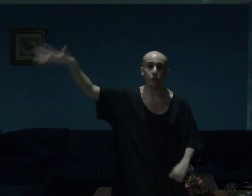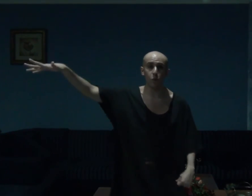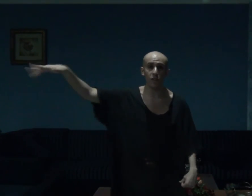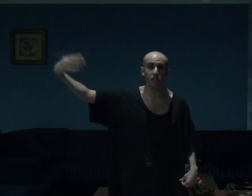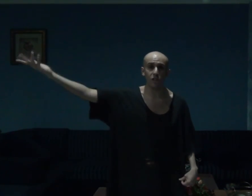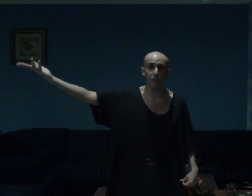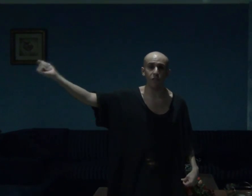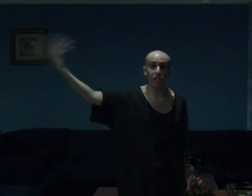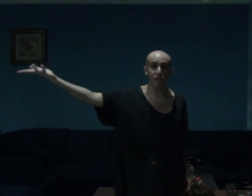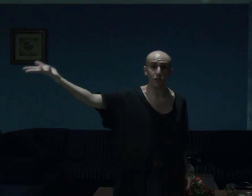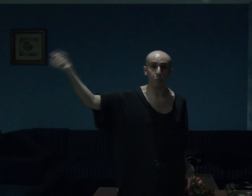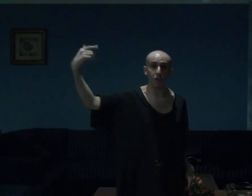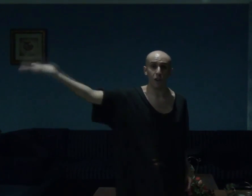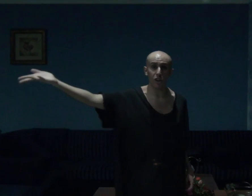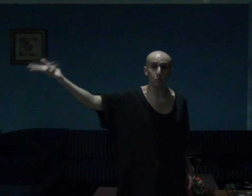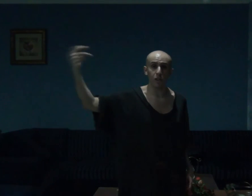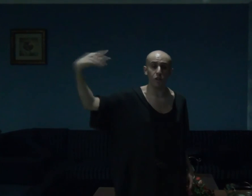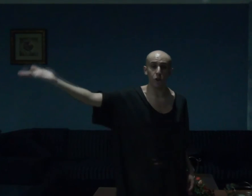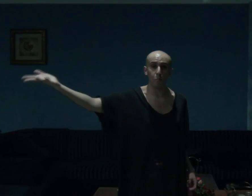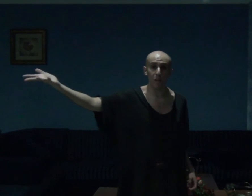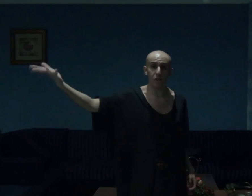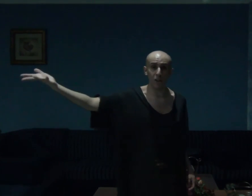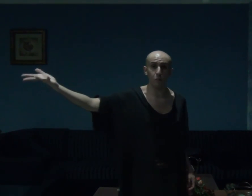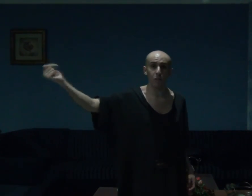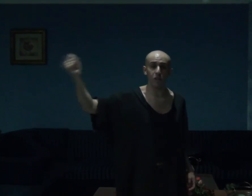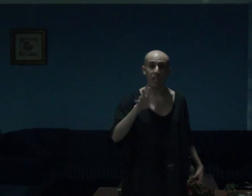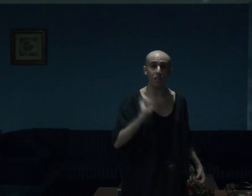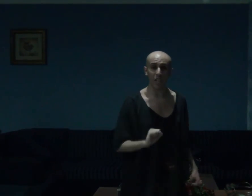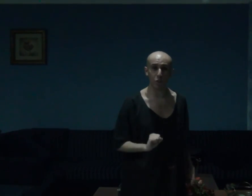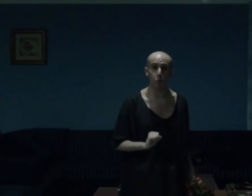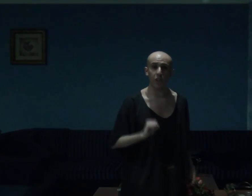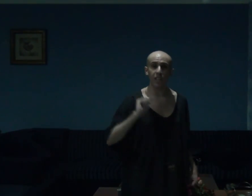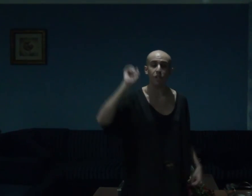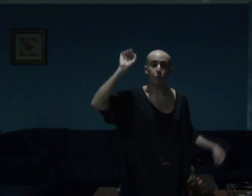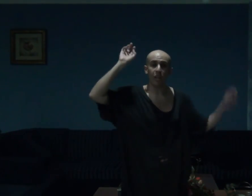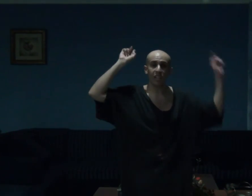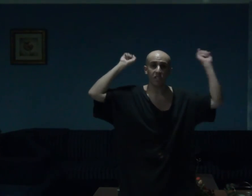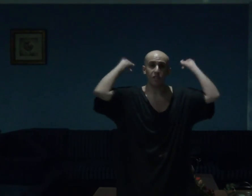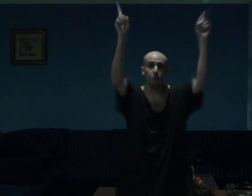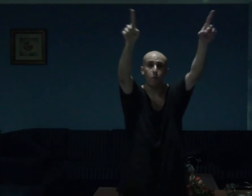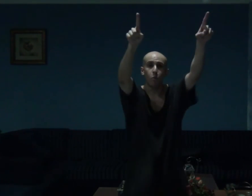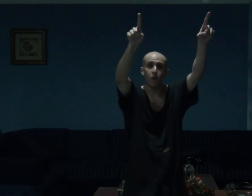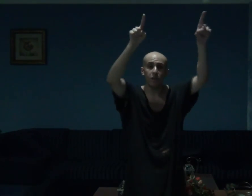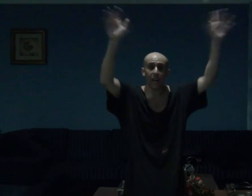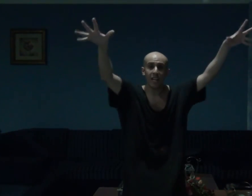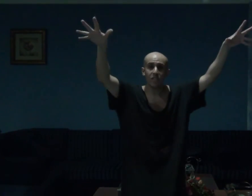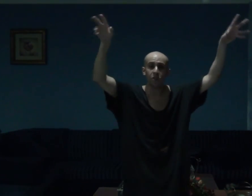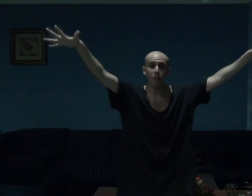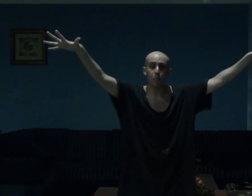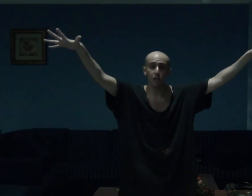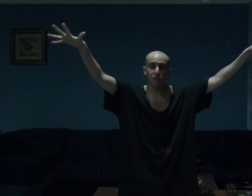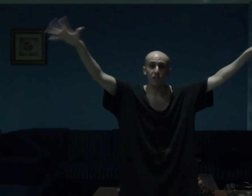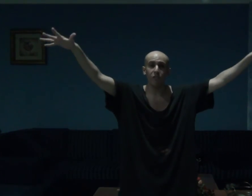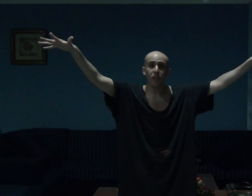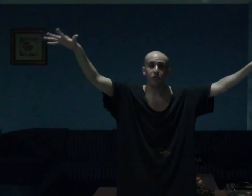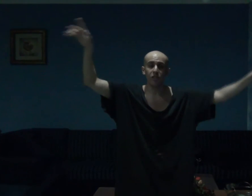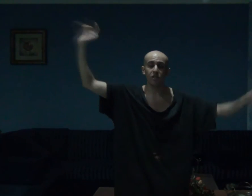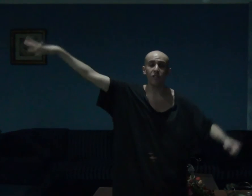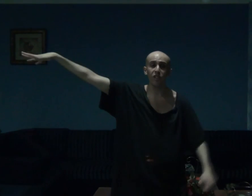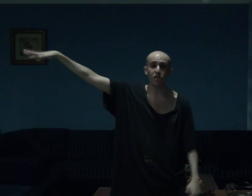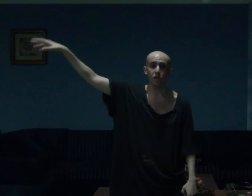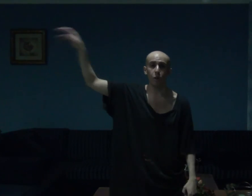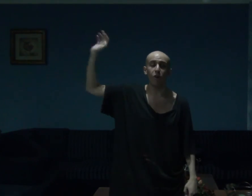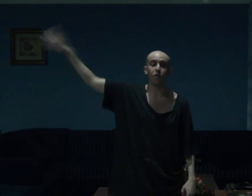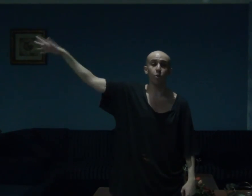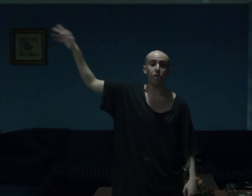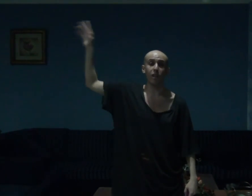is in the words of Elizabeth Harmon or Beth Harmon and that's why it ranks at number one as my personal favorite